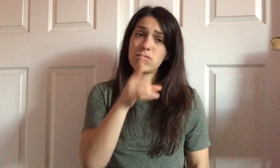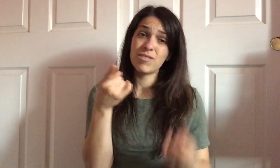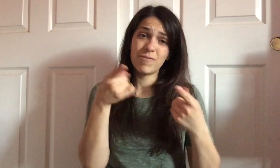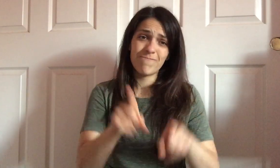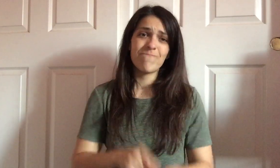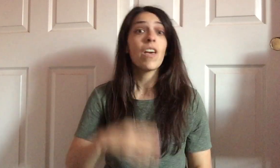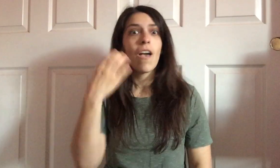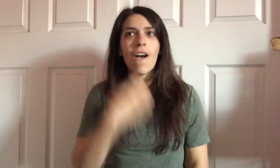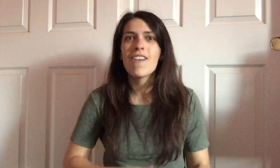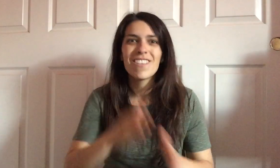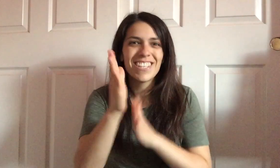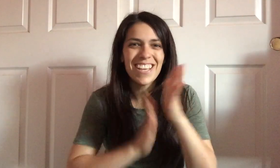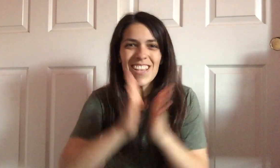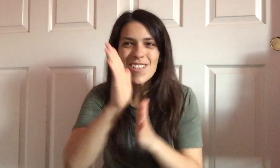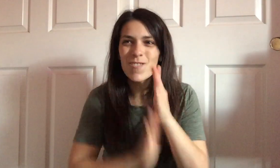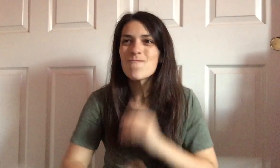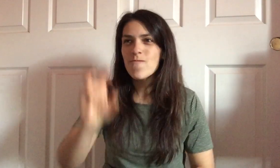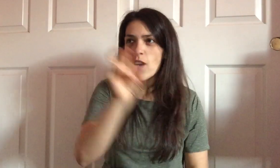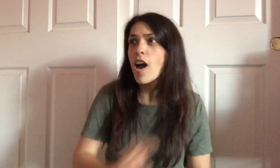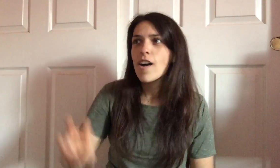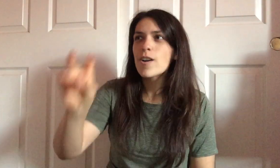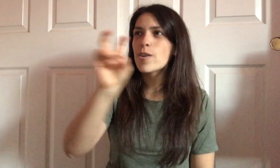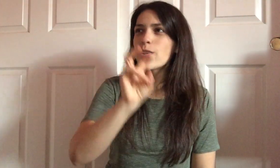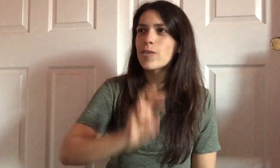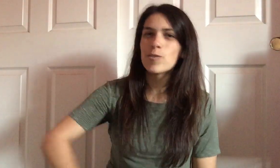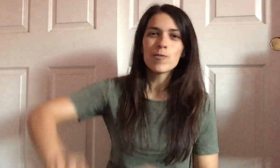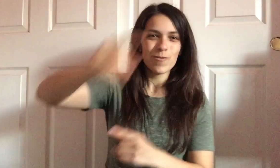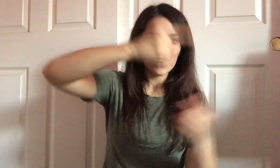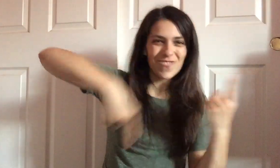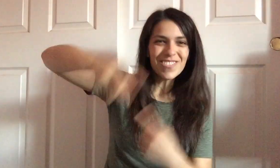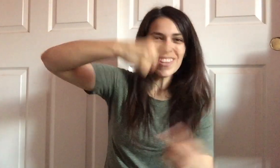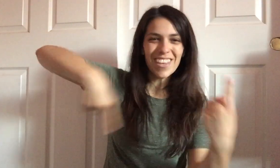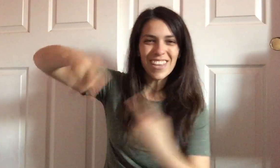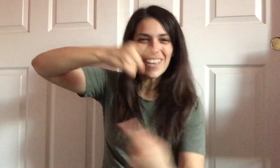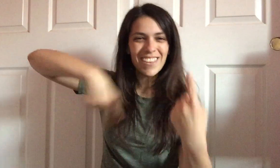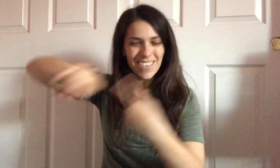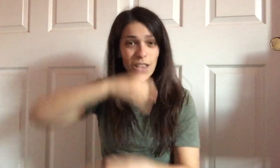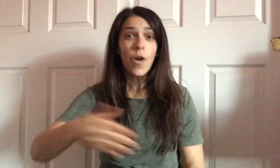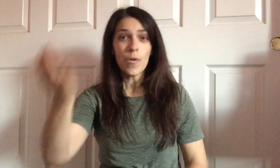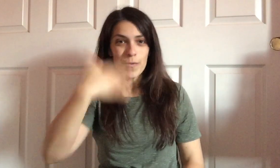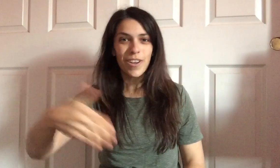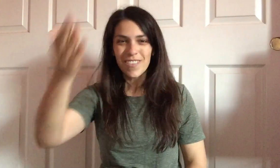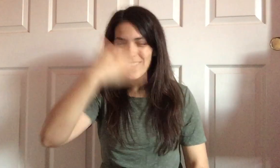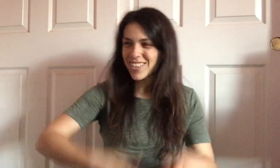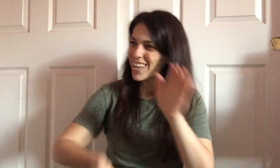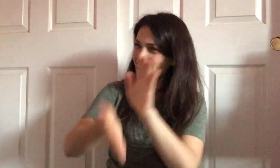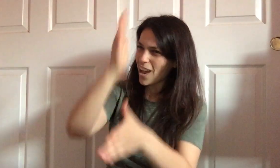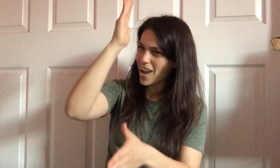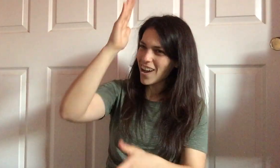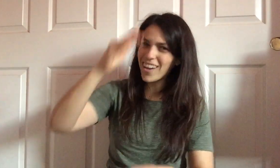two, three, four, five. Puck the hair and turn it down the rocky road, and all the way to Dublin White for all the rap.